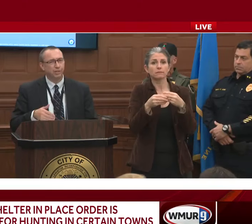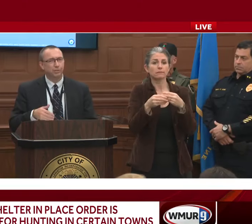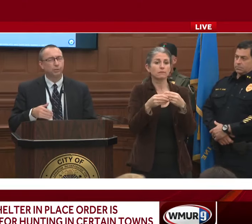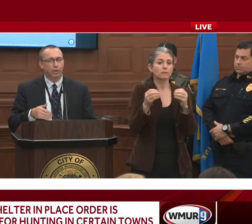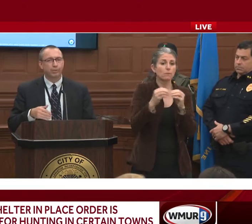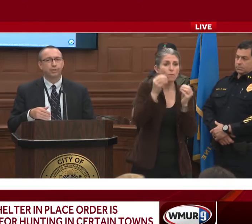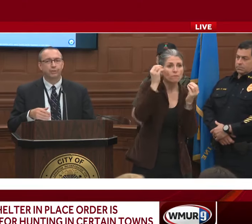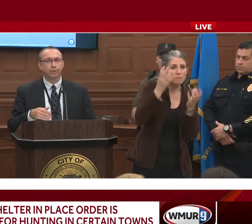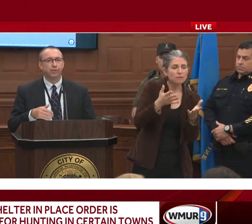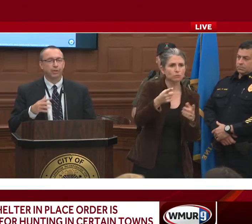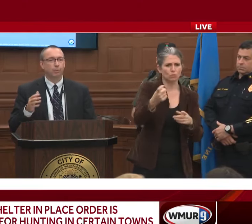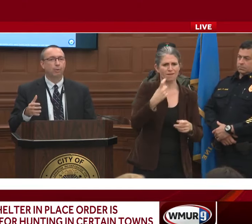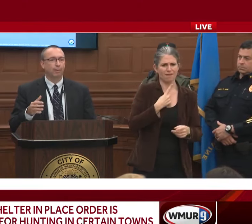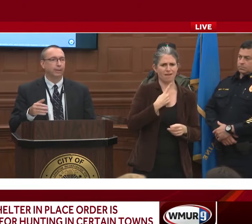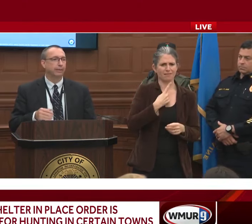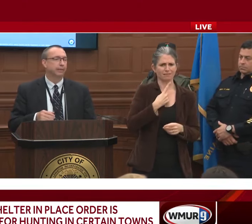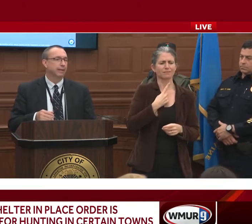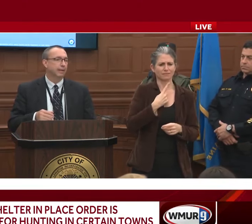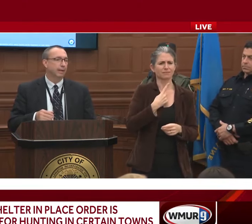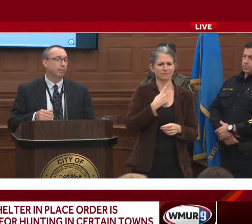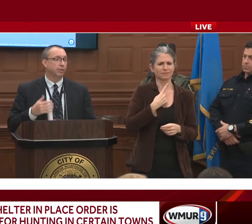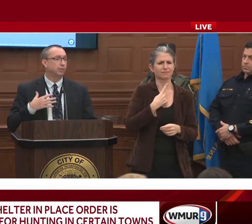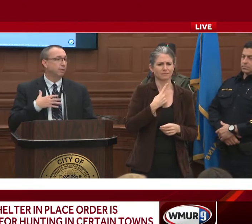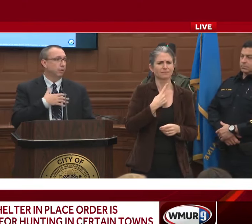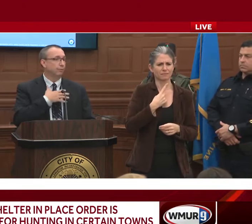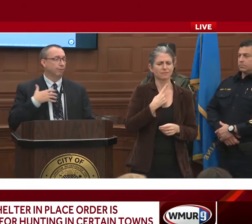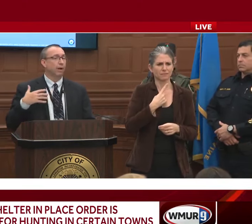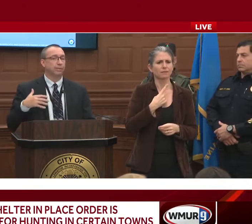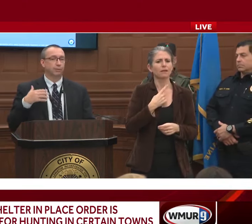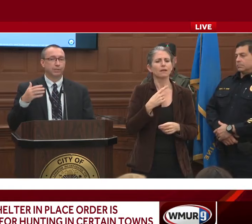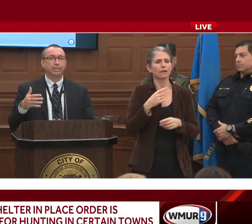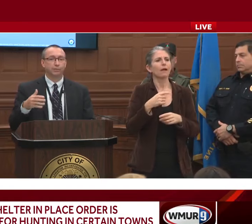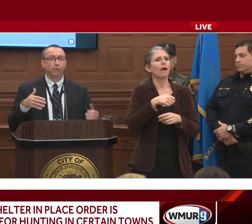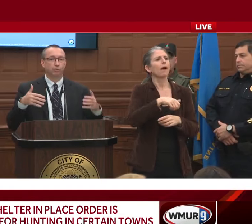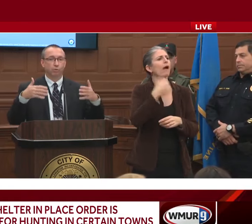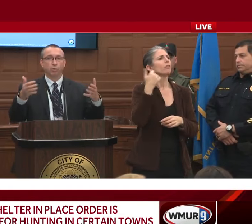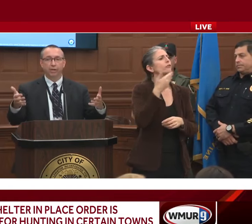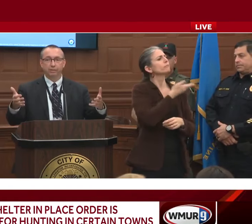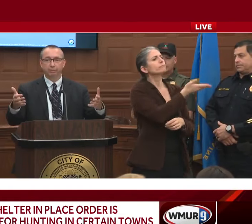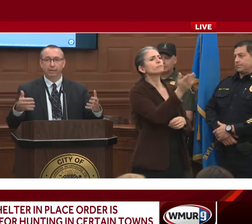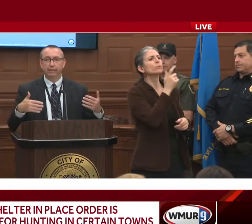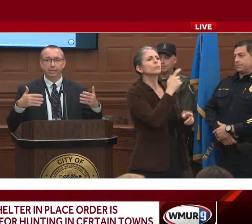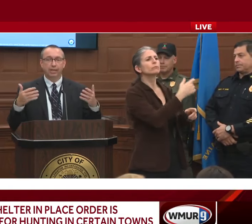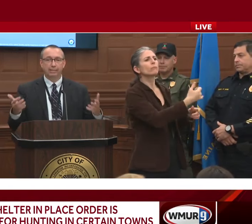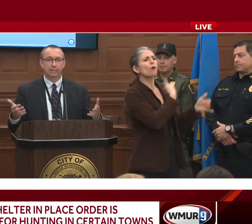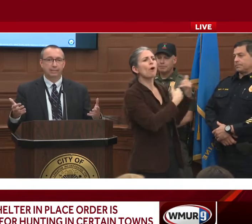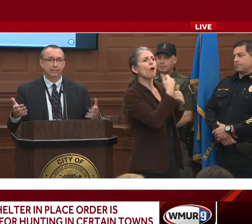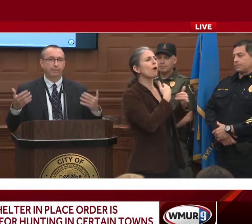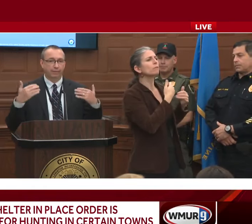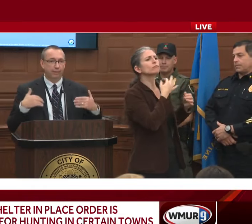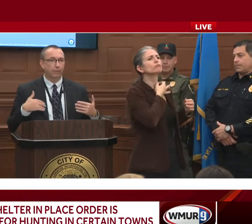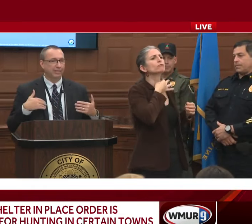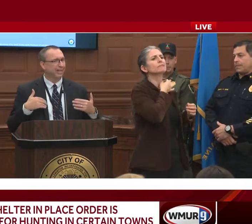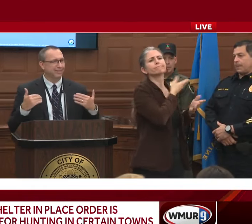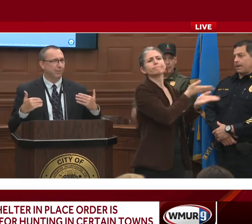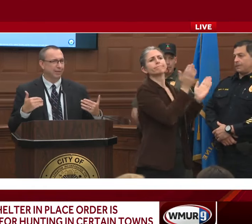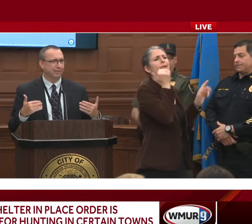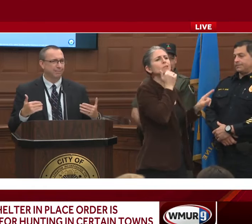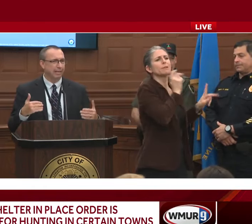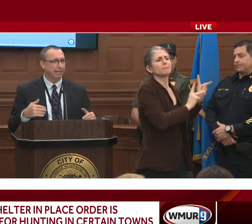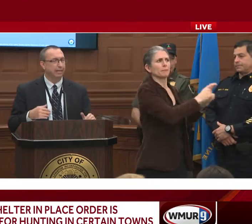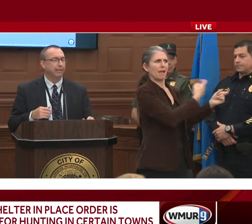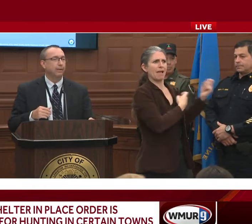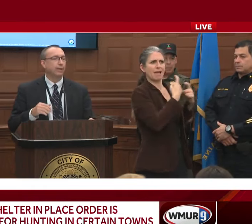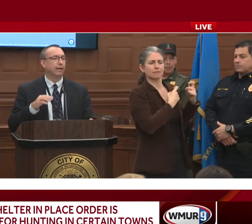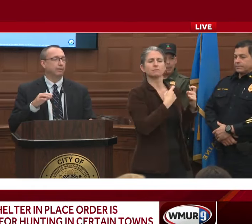There were some additional questions from the general public, which has been good for us to receive those through these, right? They get a chance to see stuff, and then they reach out and say, what